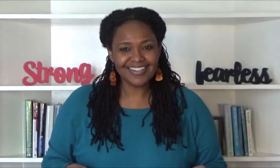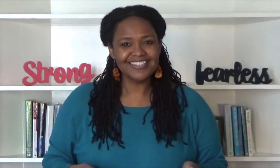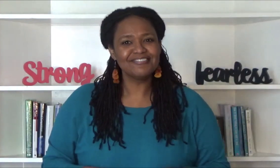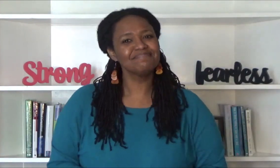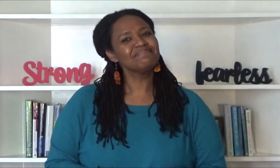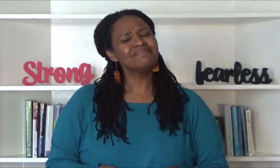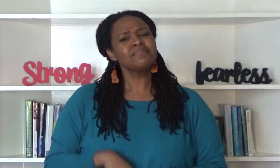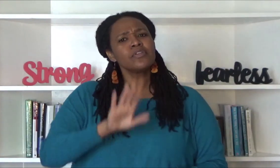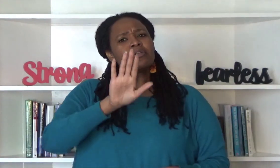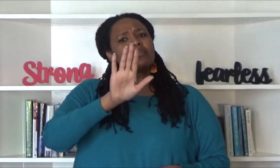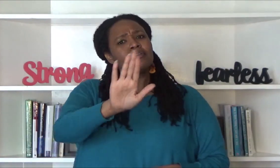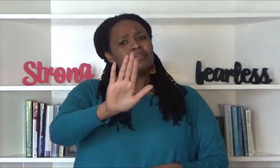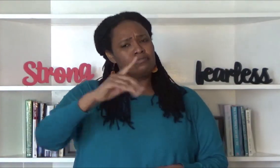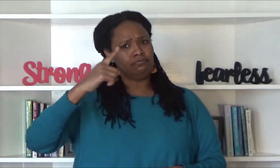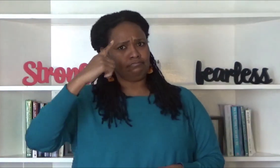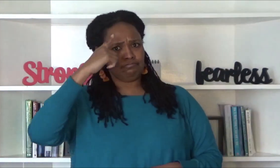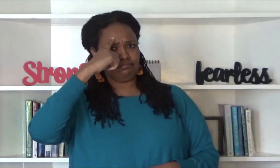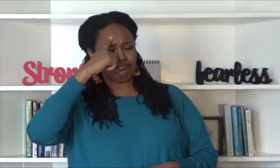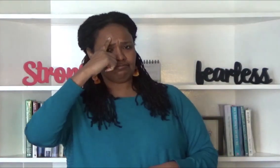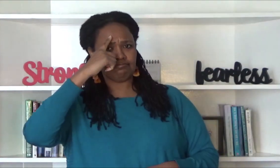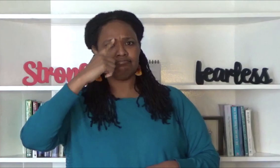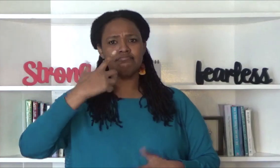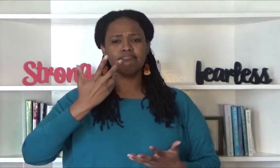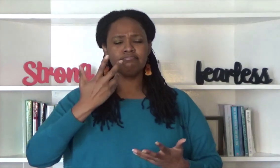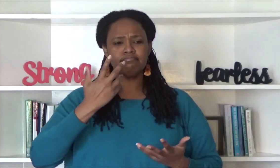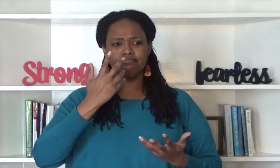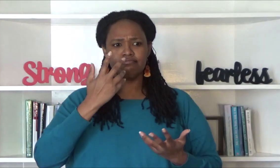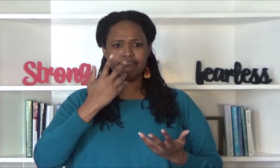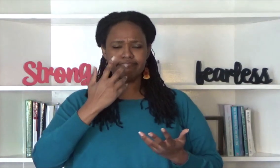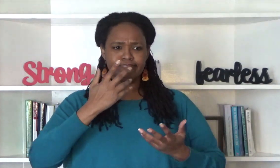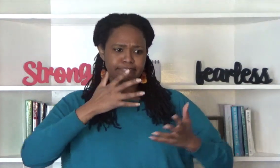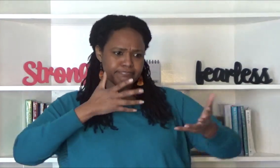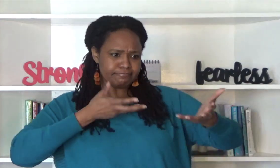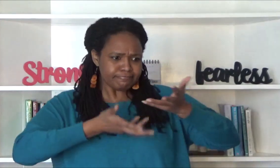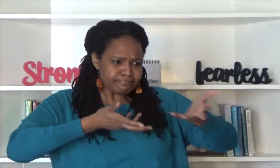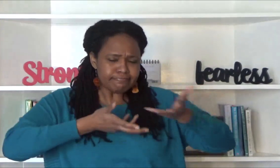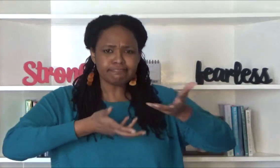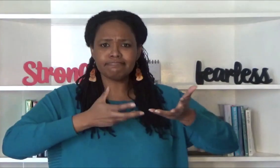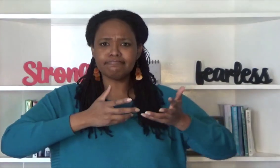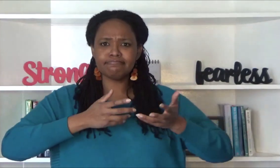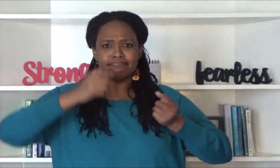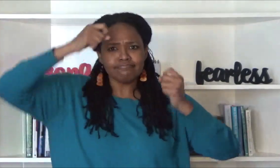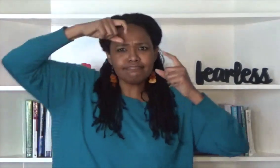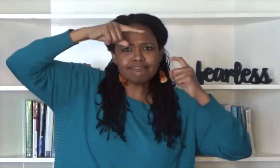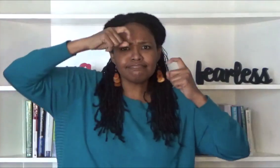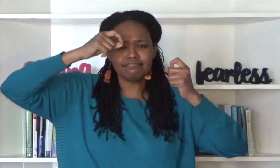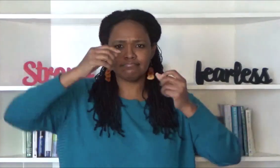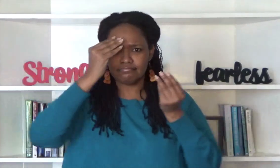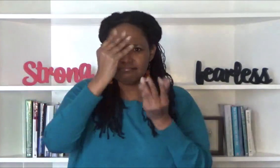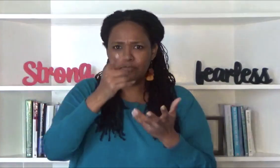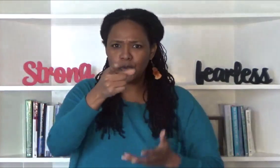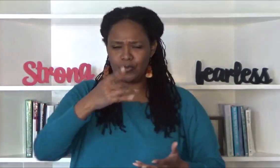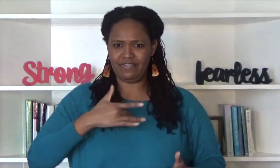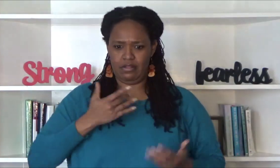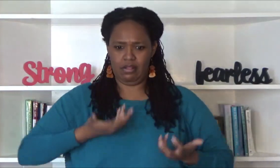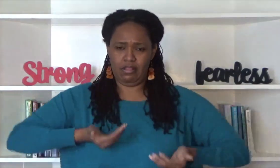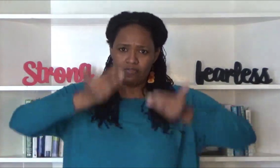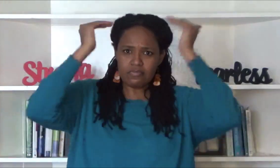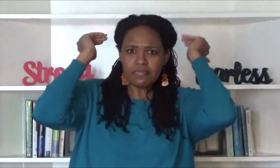how does your brain let you know that you are overwhelmed how does your brain tell